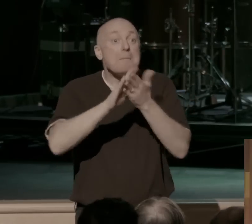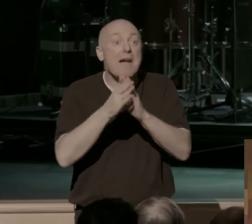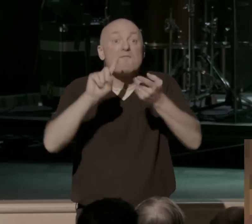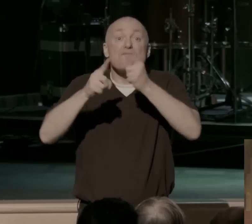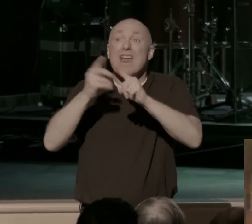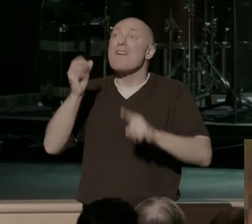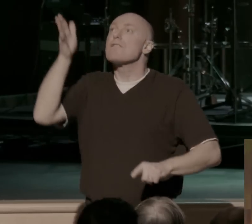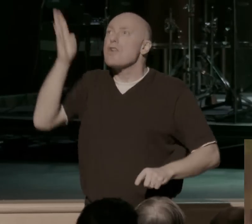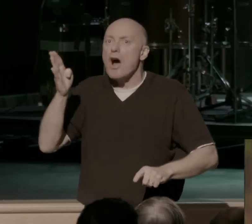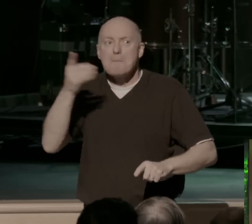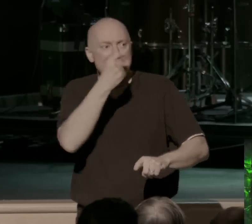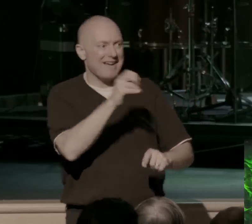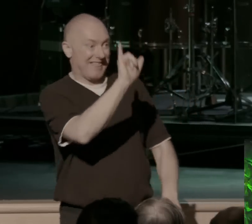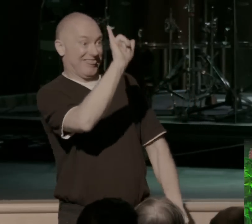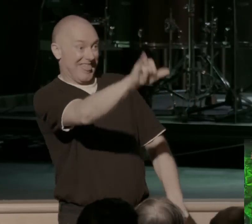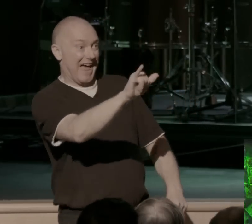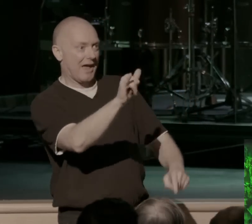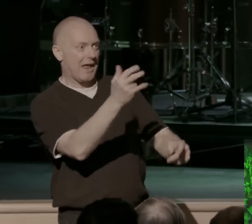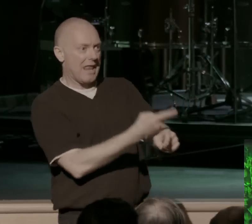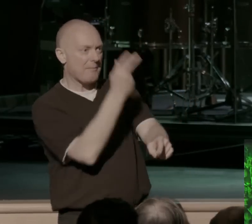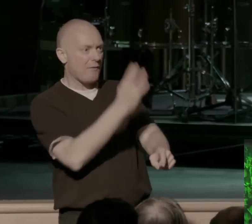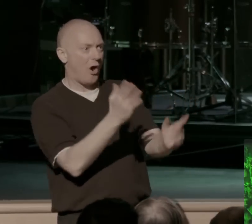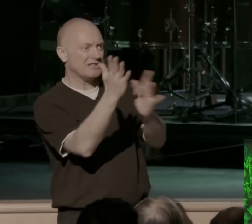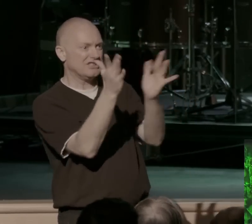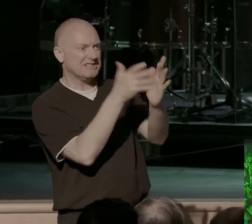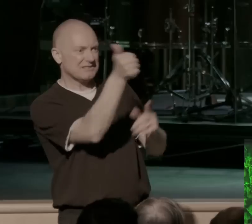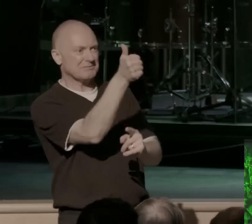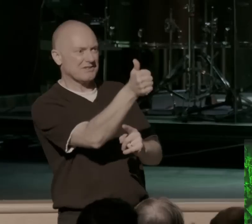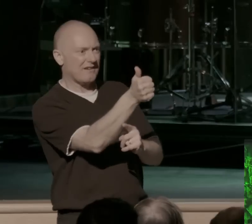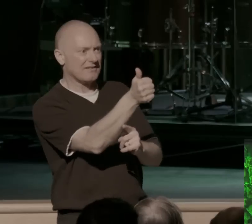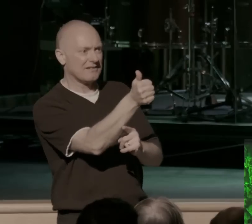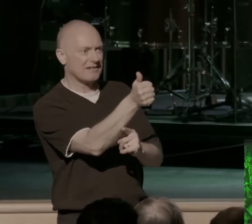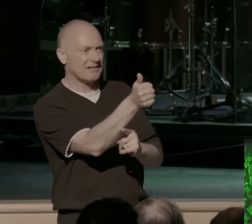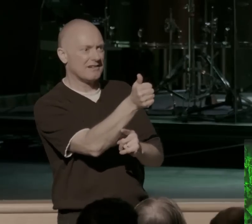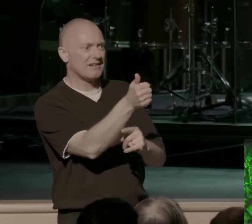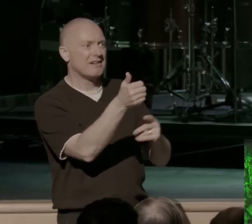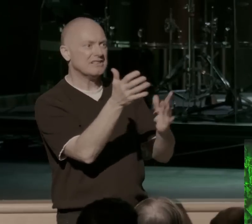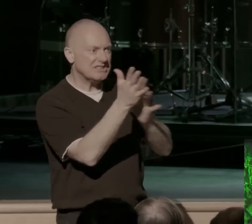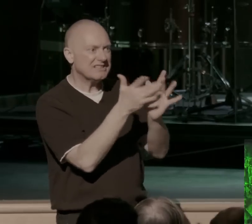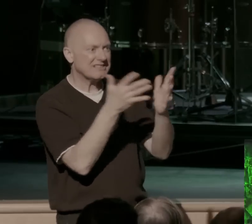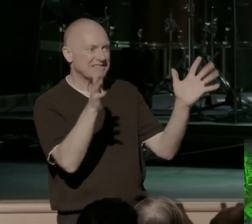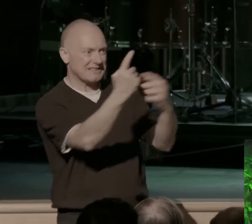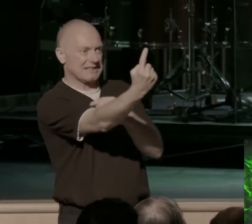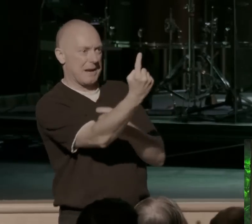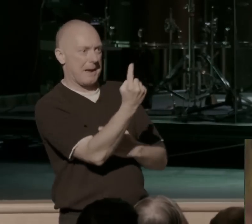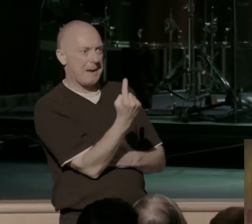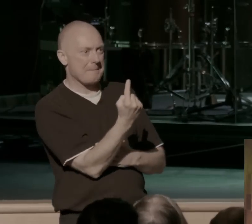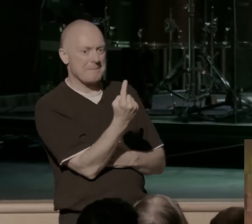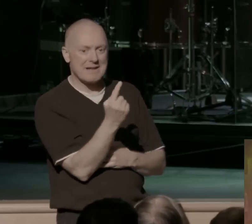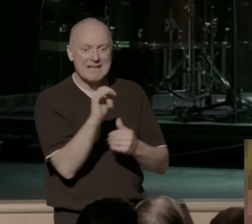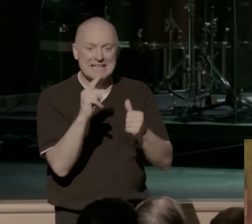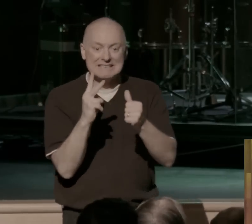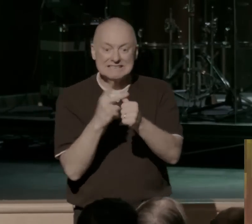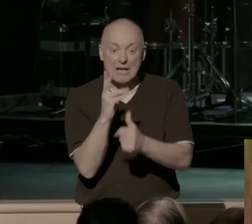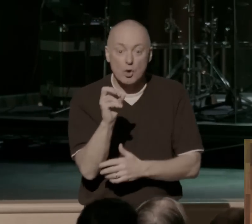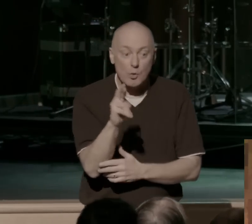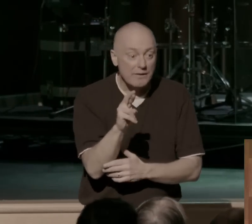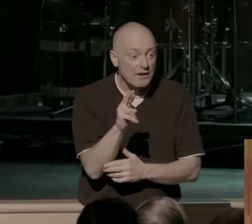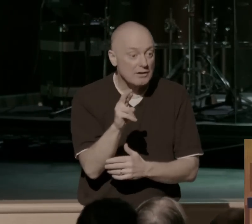this lamb of God. Jesus, our hope has come. I love how Paul says in 2 Corinthians where he says, God made him who knew